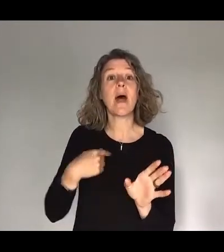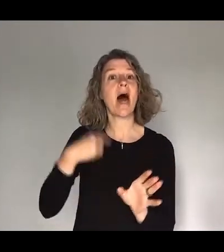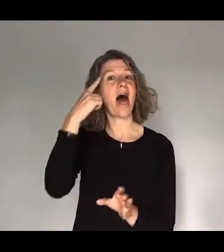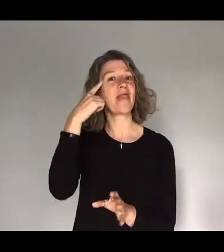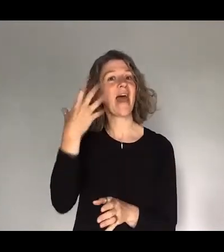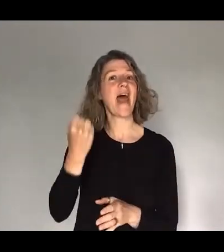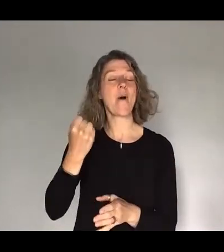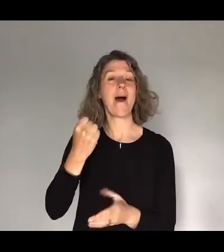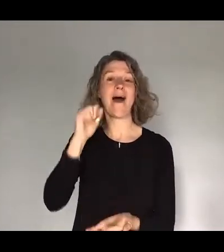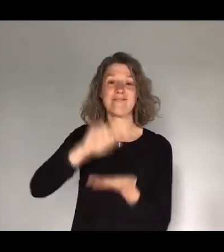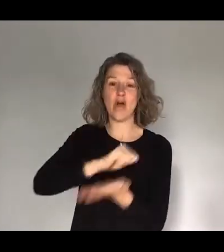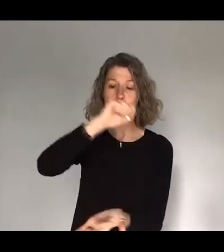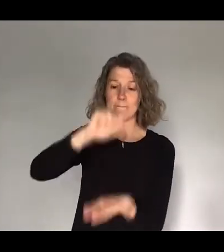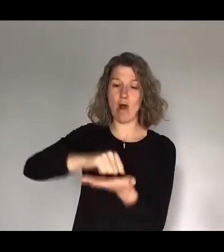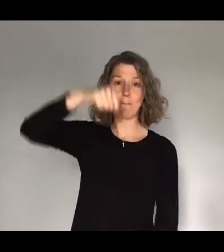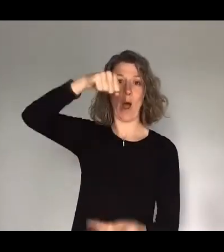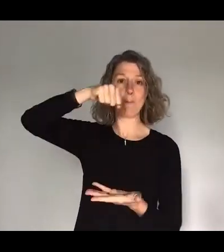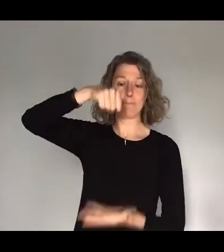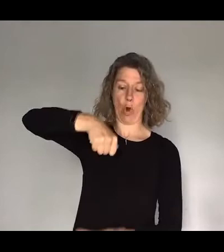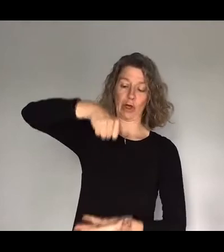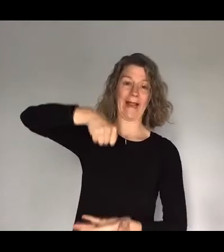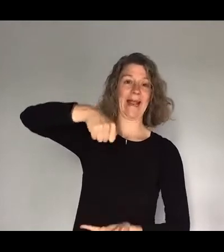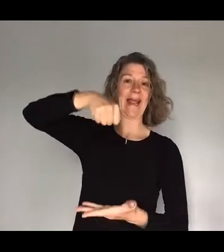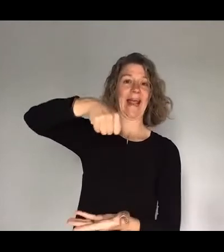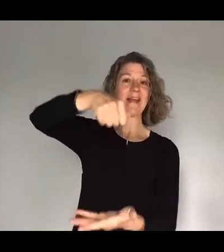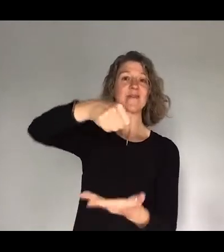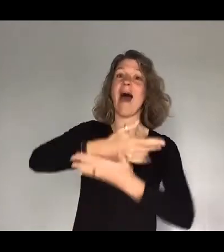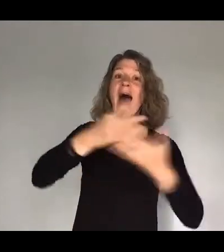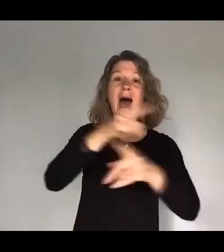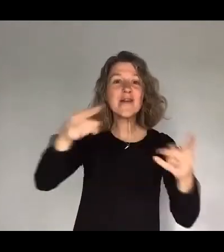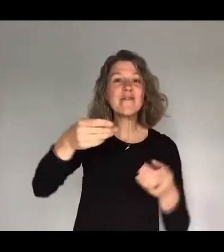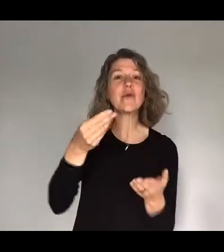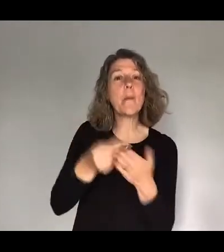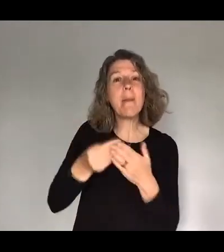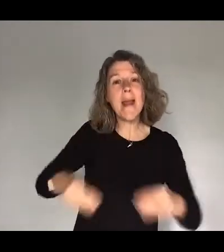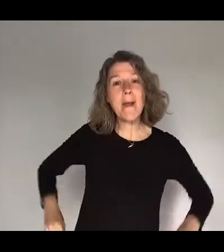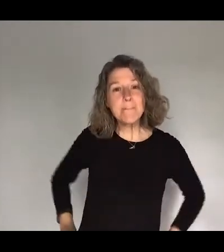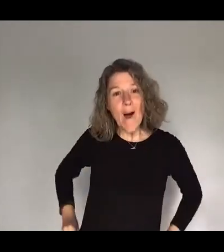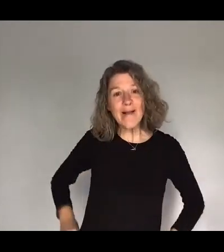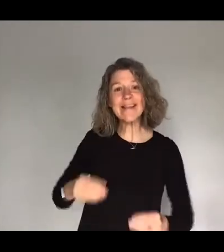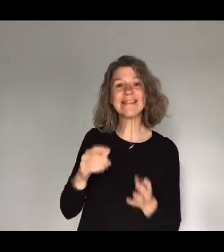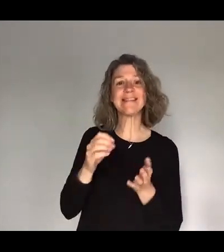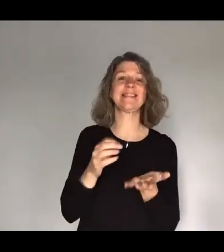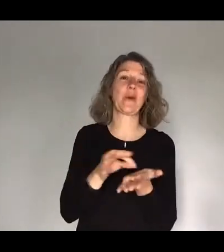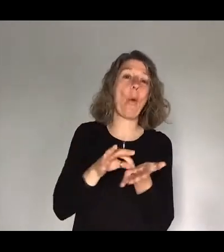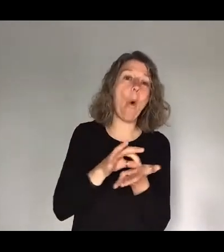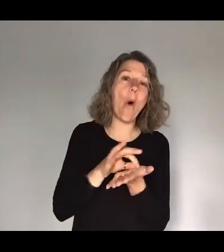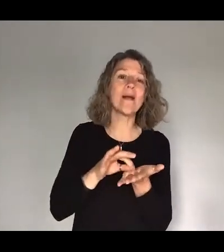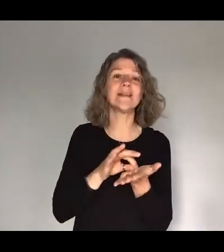real buckets for anyone who still carries cash, because I know there's a few of you out there. We just want to make it as easy as we possibly can.